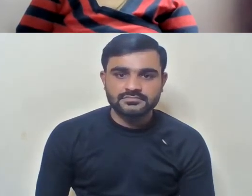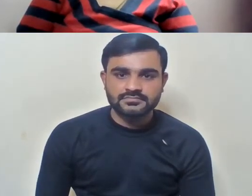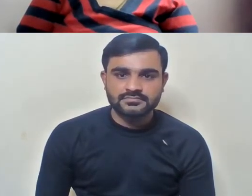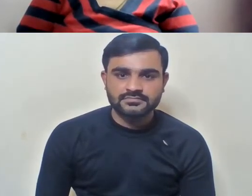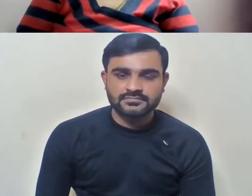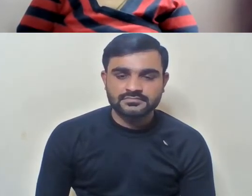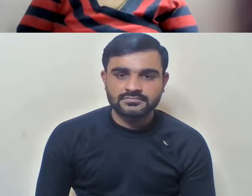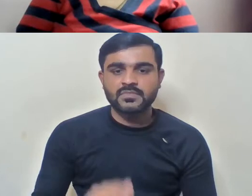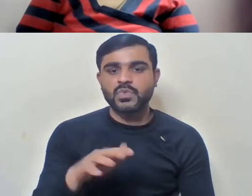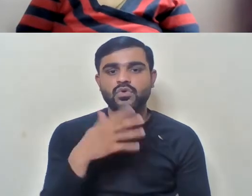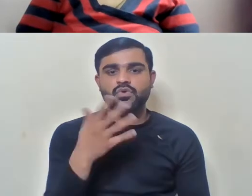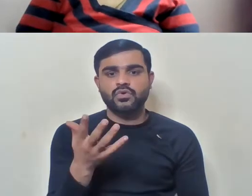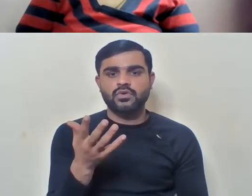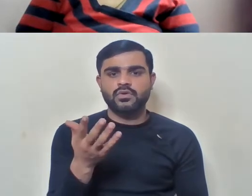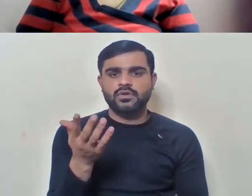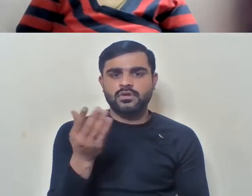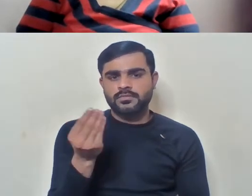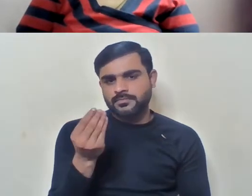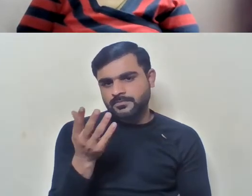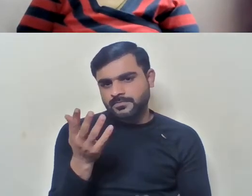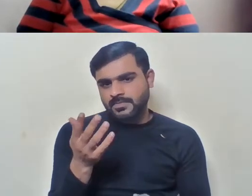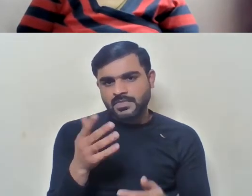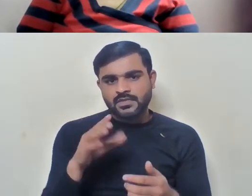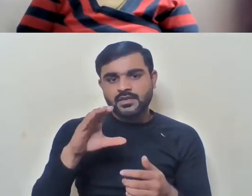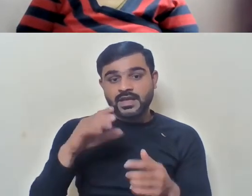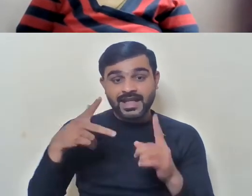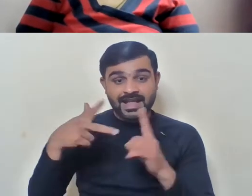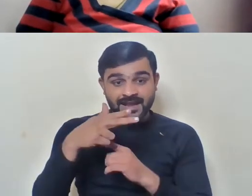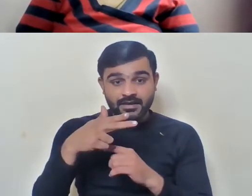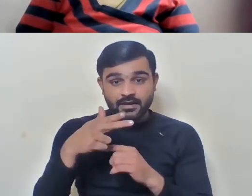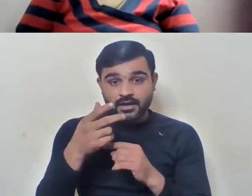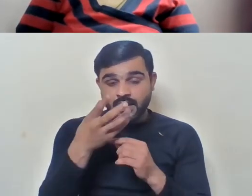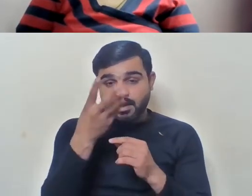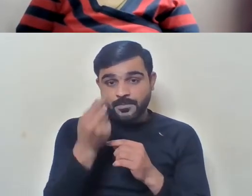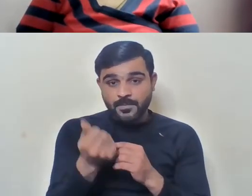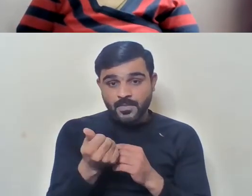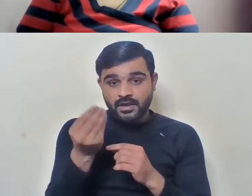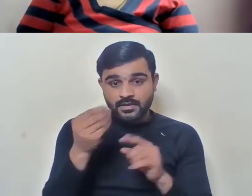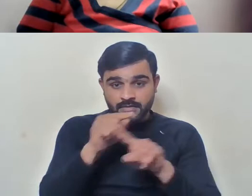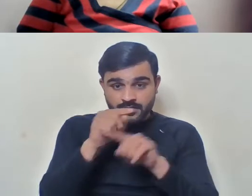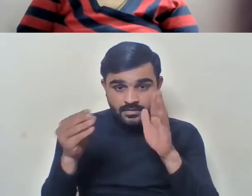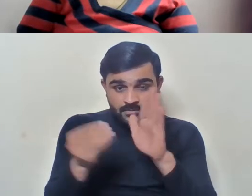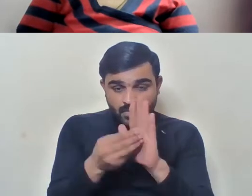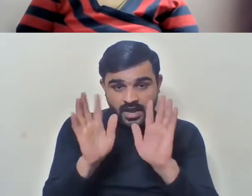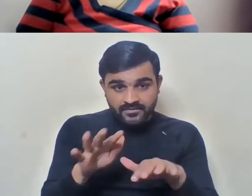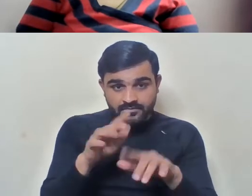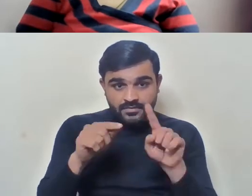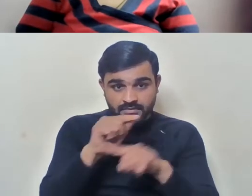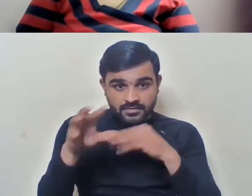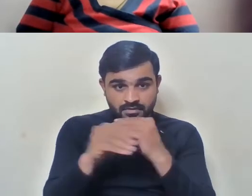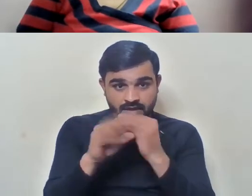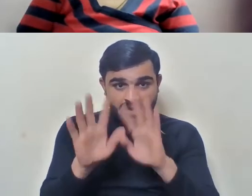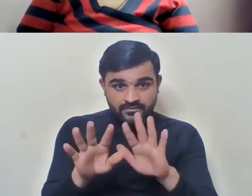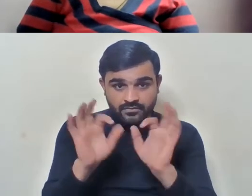And there was a cutoff mark. Devdi, they give some concessions in the cutoff marks for persons with